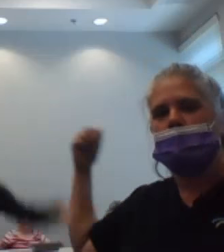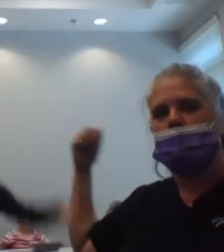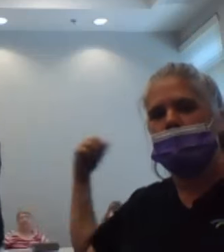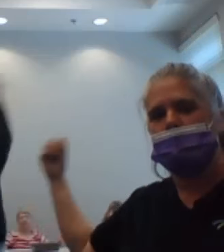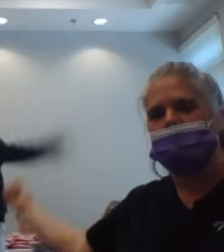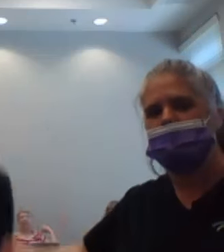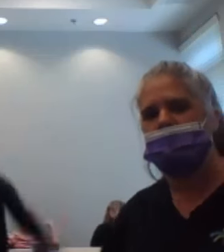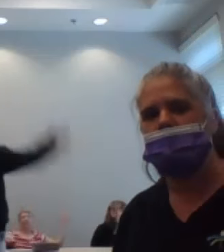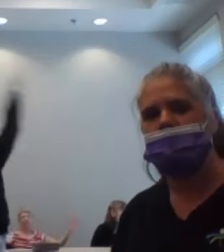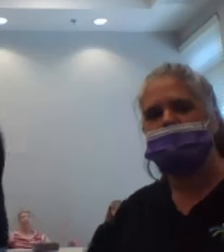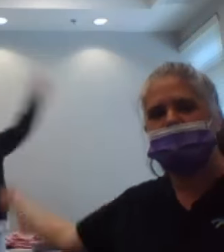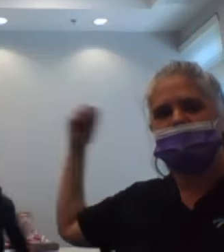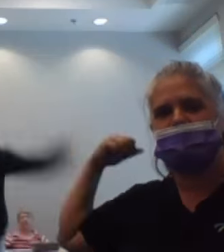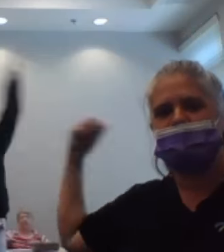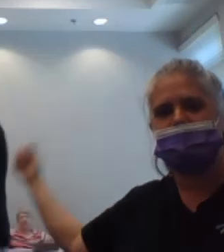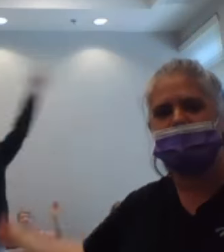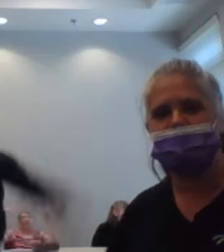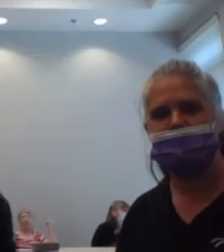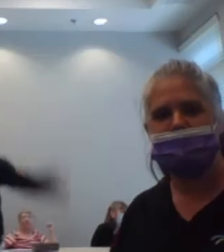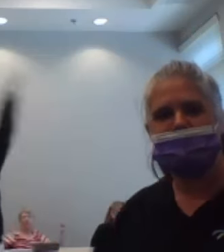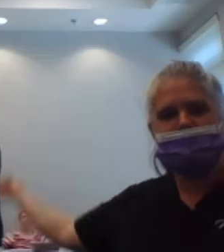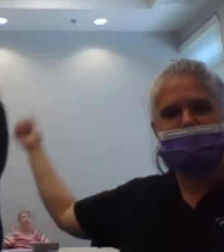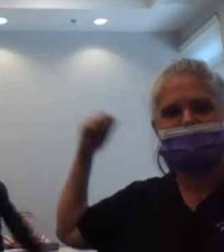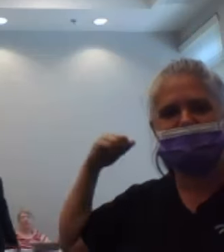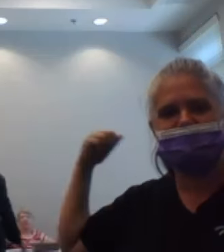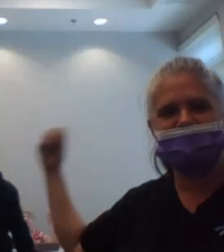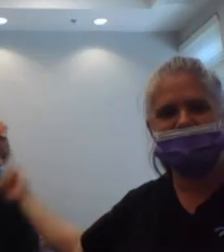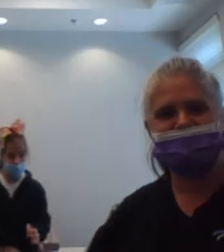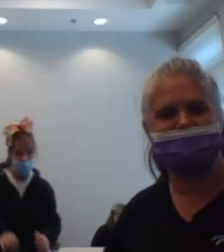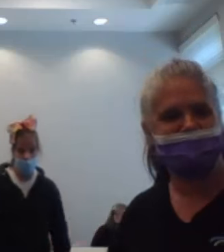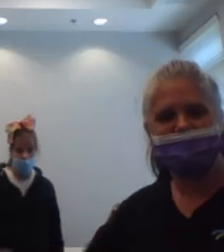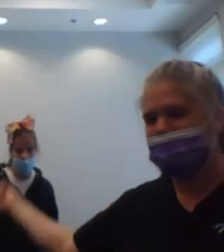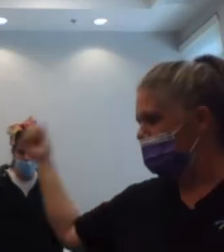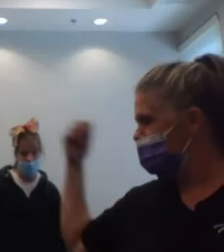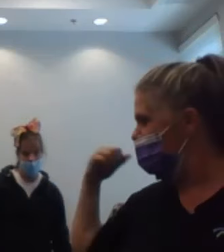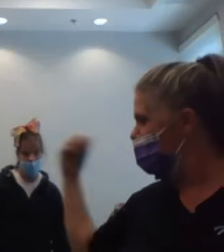One, two, three, four,